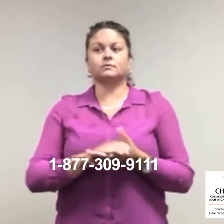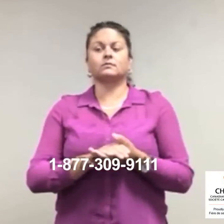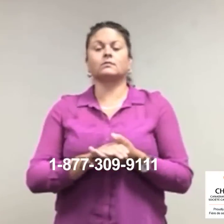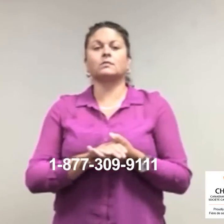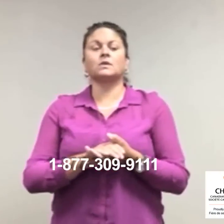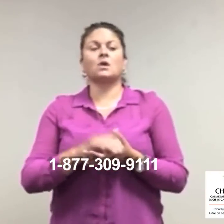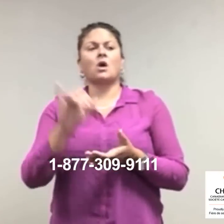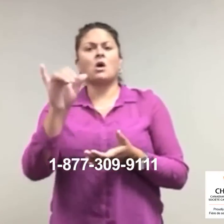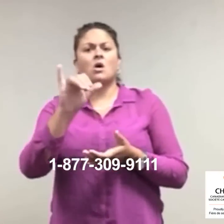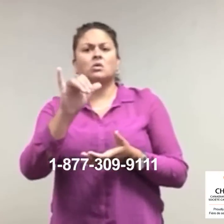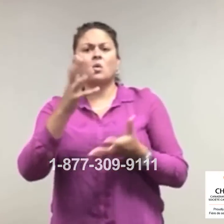number.